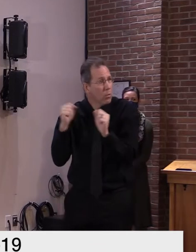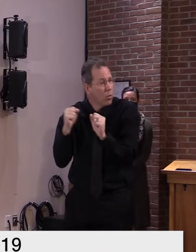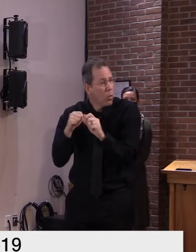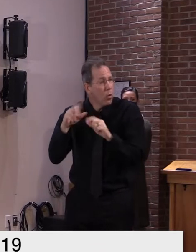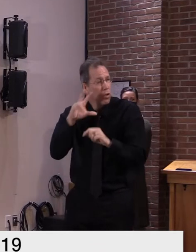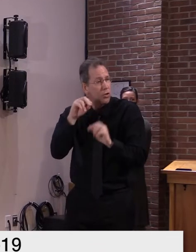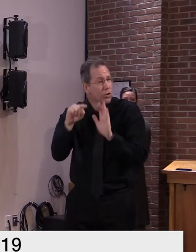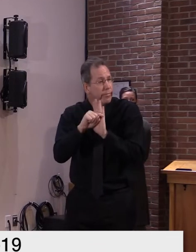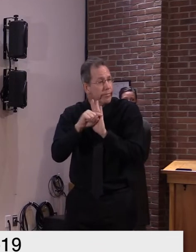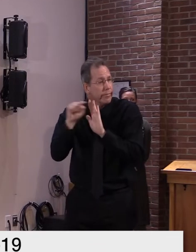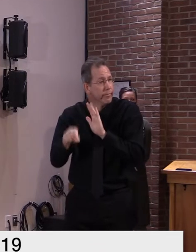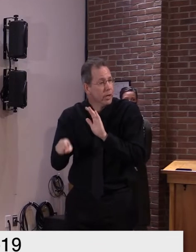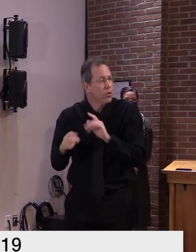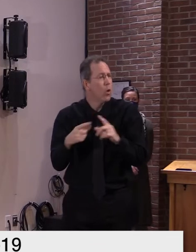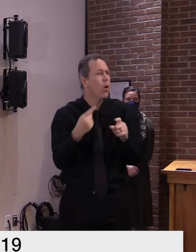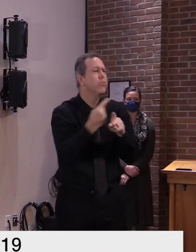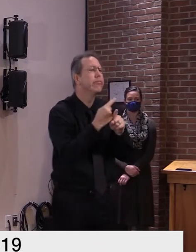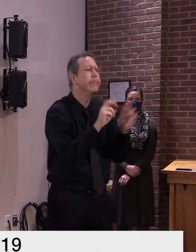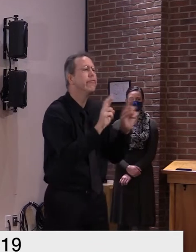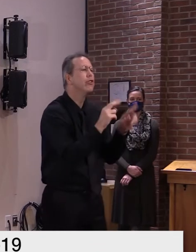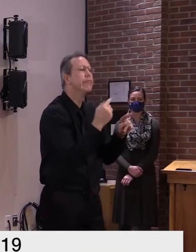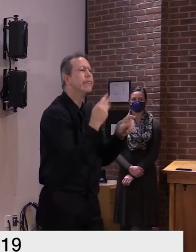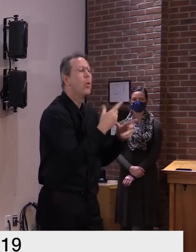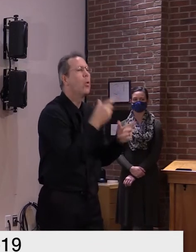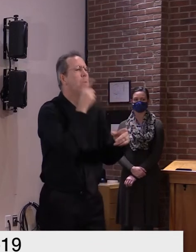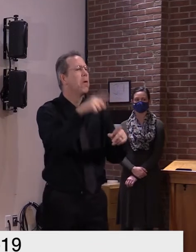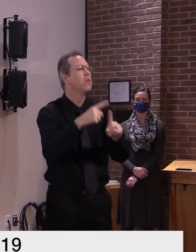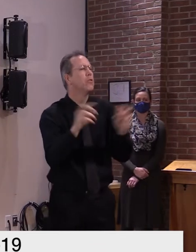as soon as we receive those supplies from the federal government